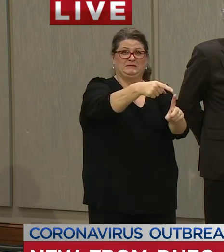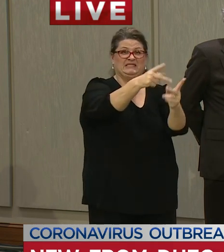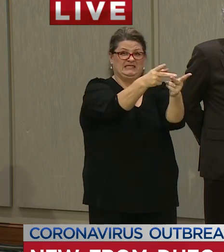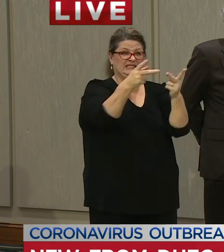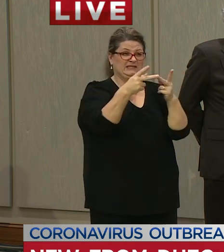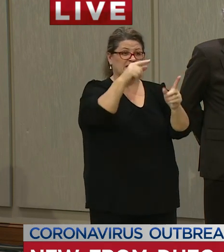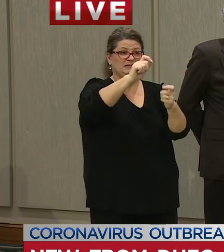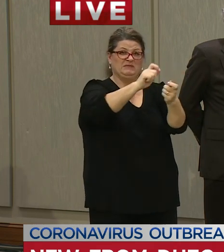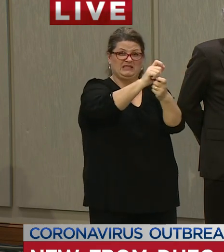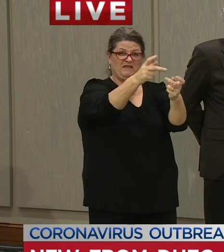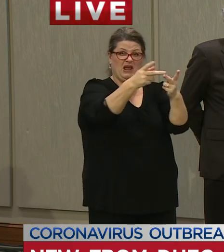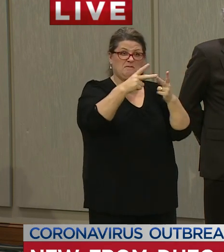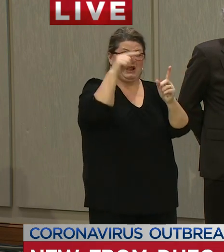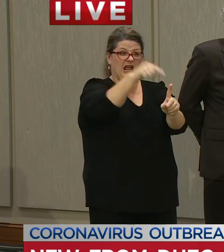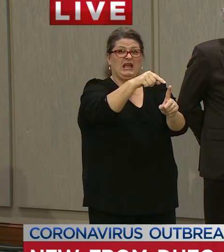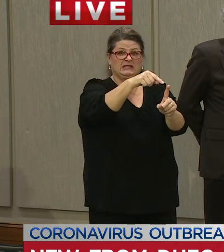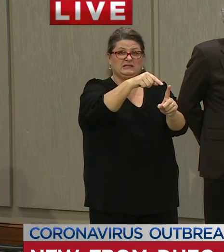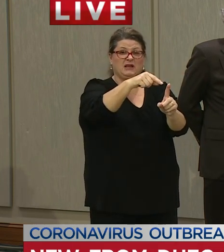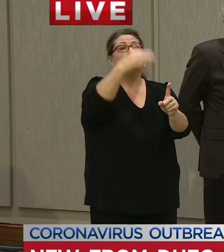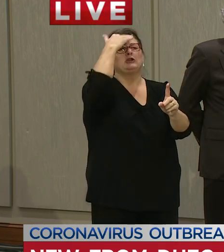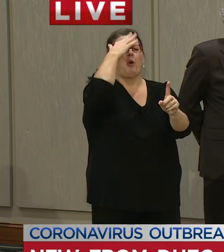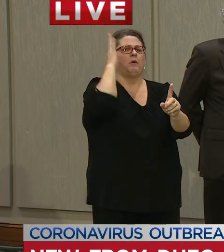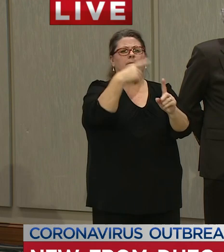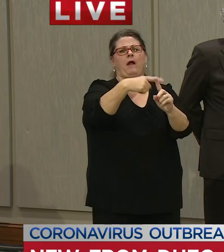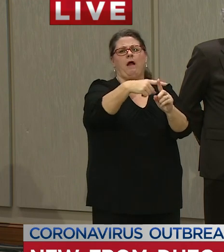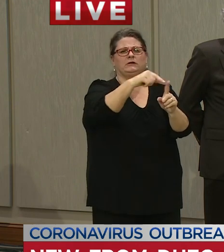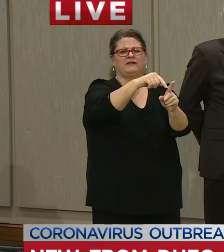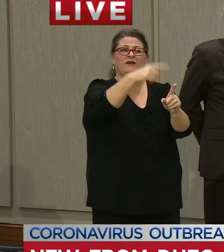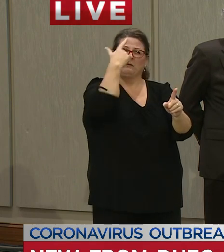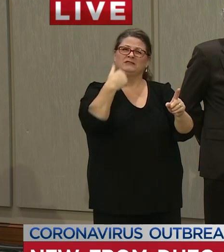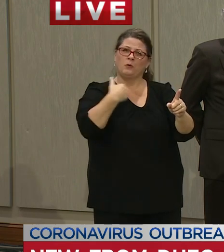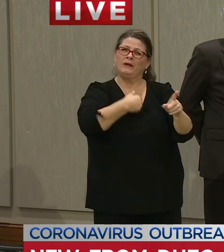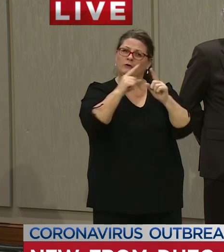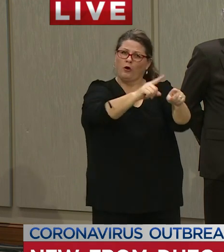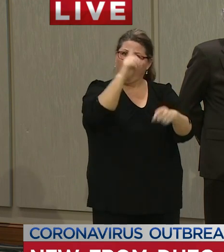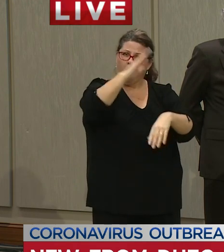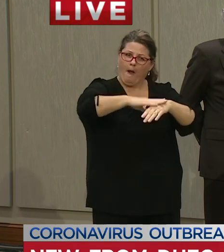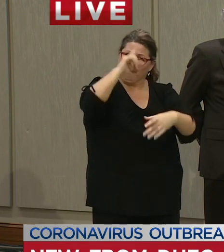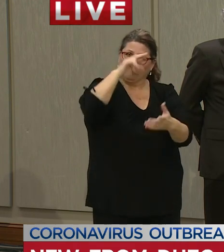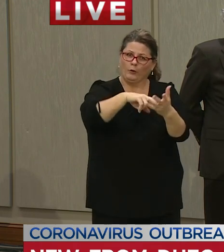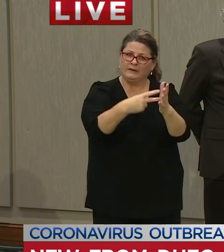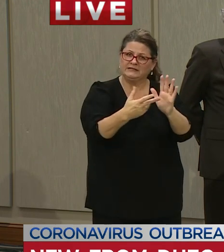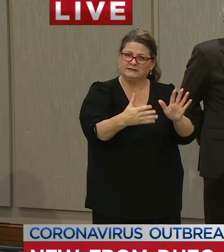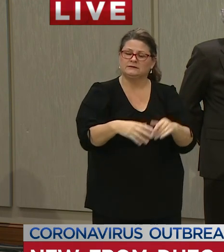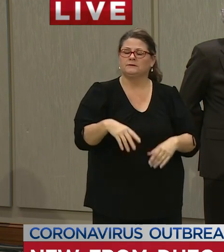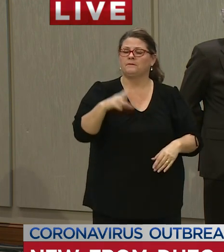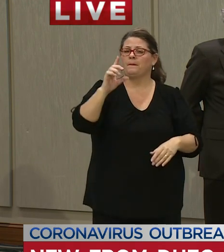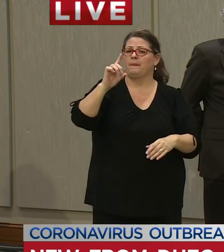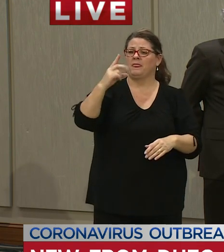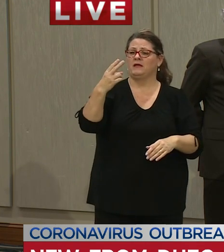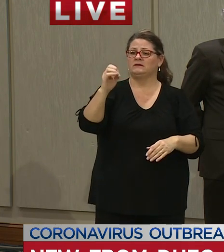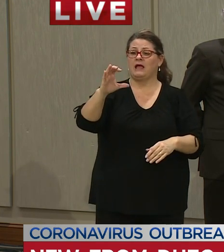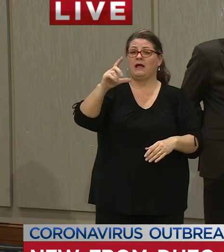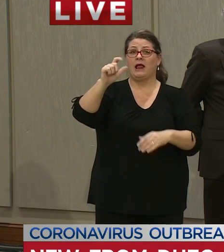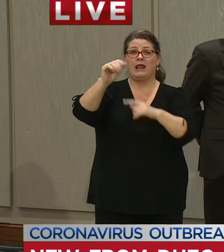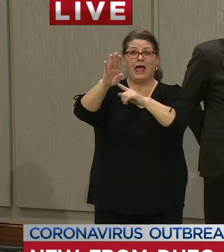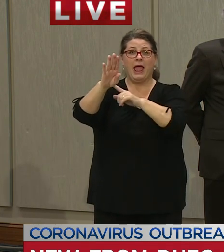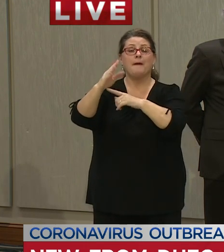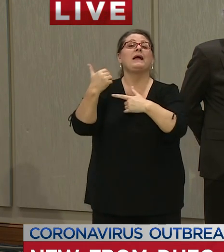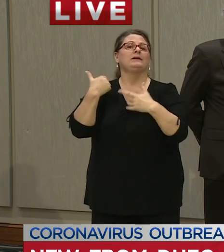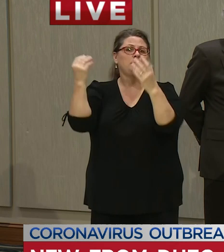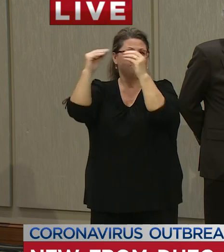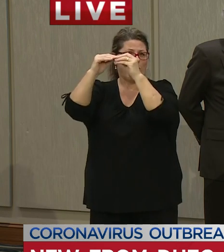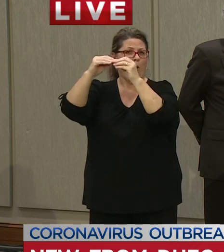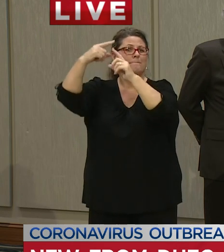percentage of cases that come back positive in fact it's interesting the the DHEC lab has a higher case positivity